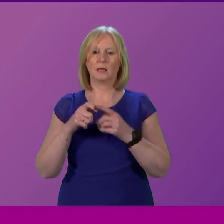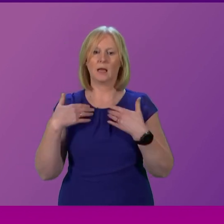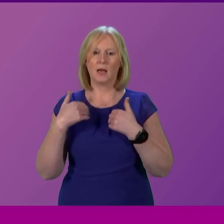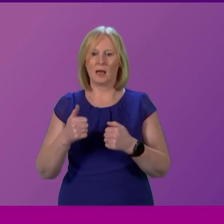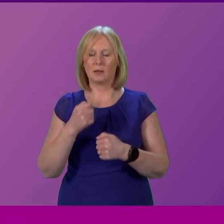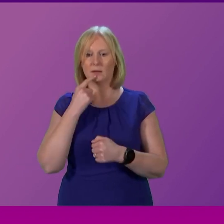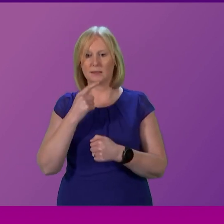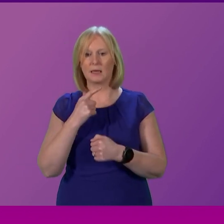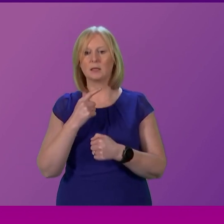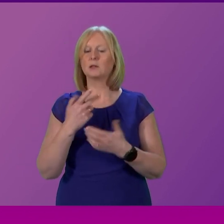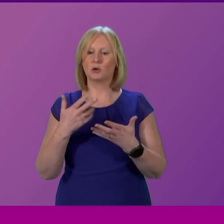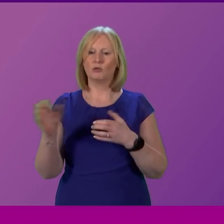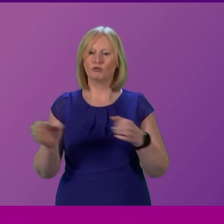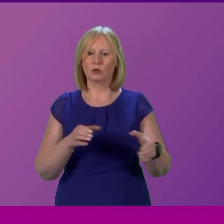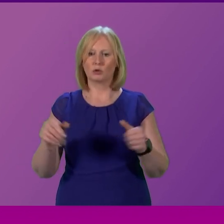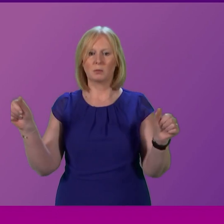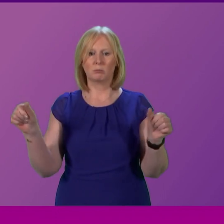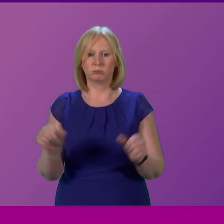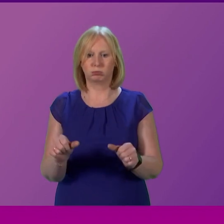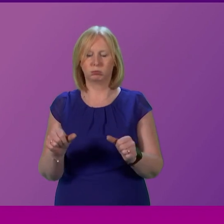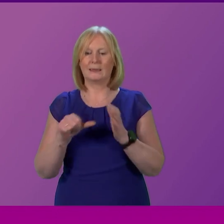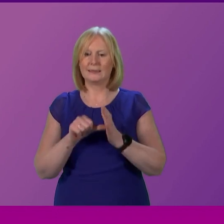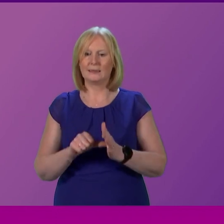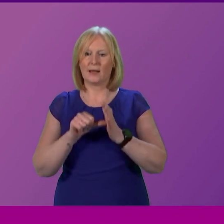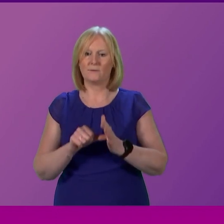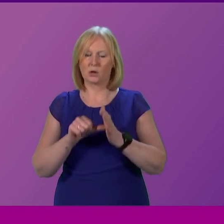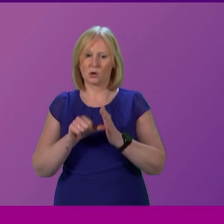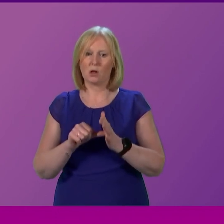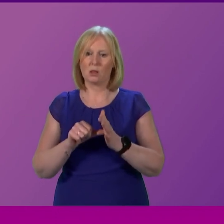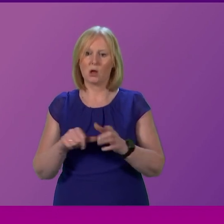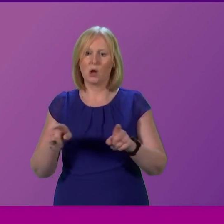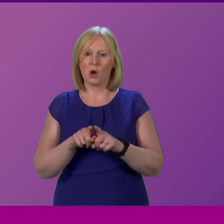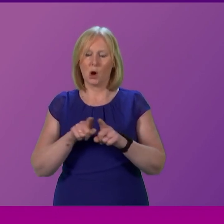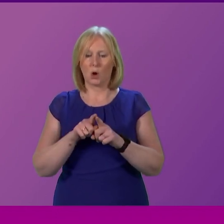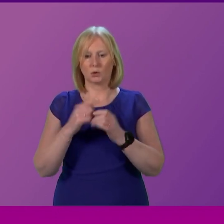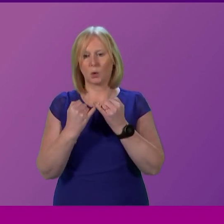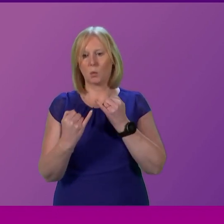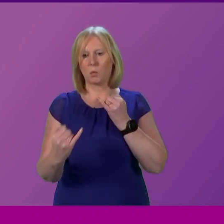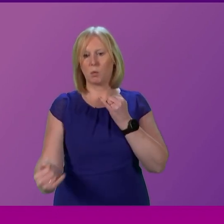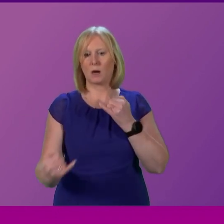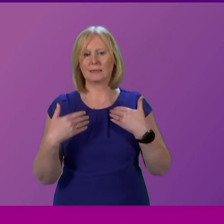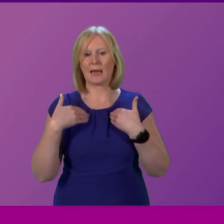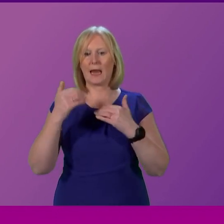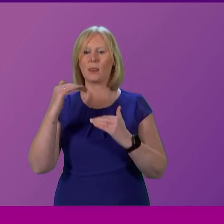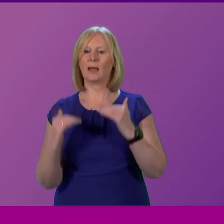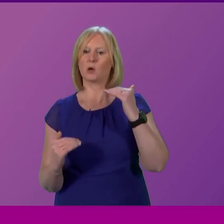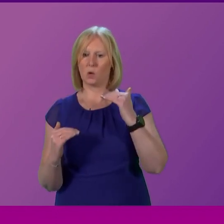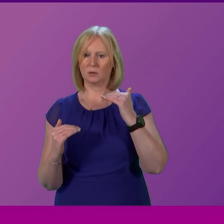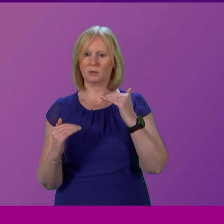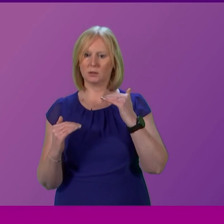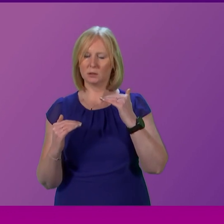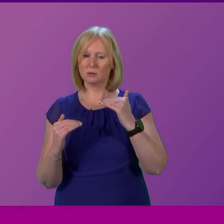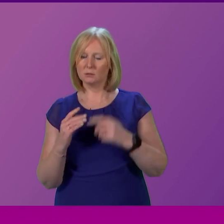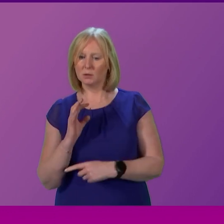shortages made accessing essential medicines more difficult and further exacerbated health inequalities Does the Minister share my